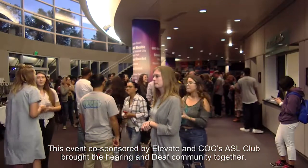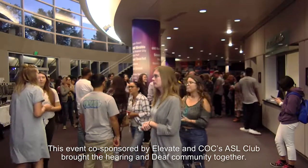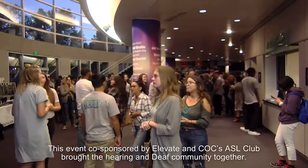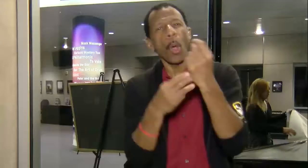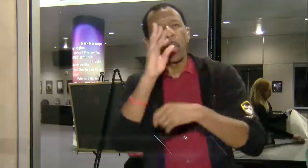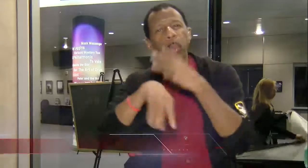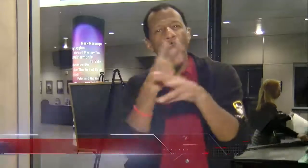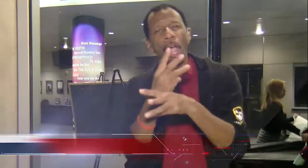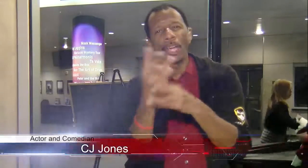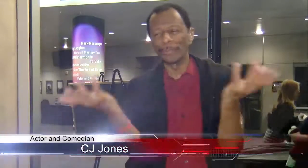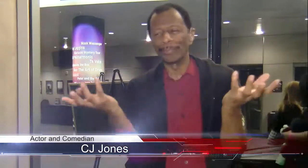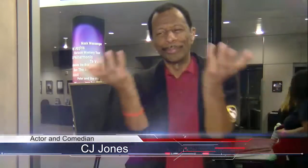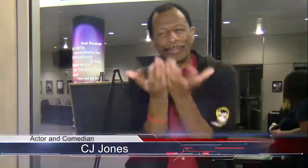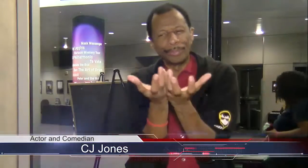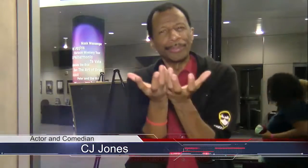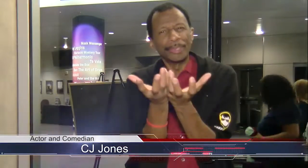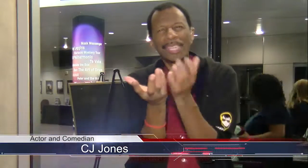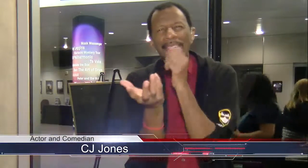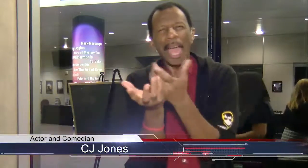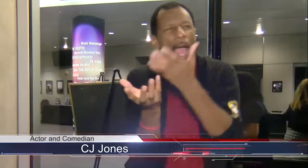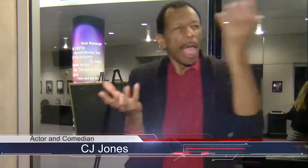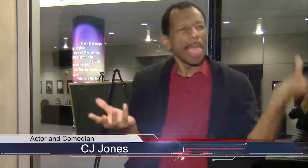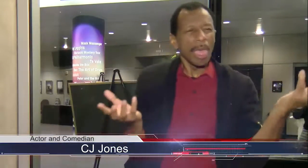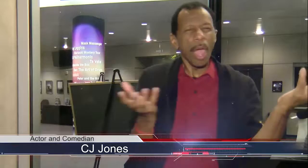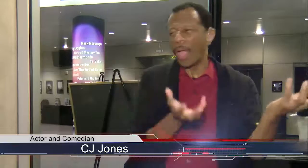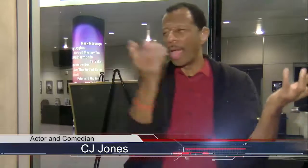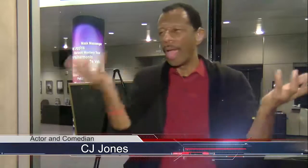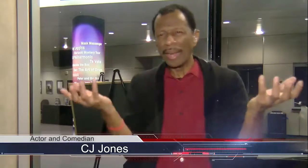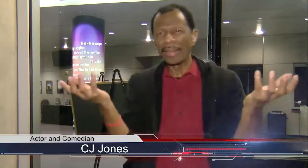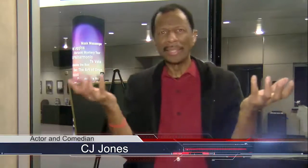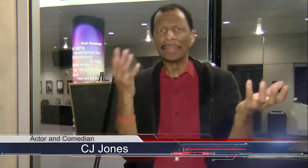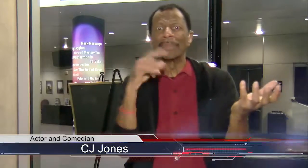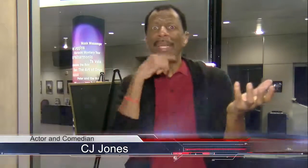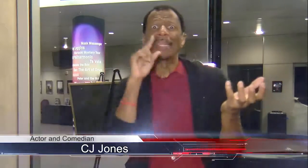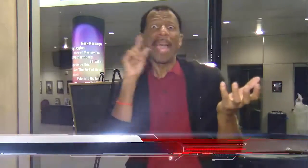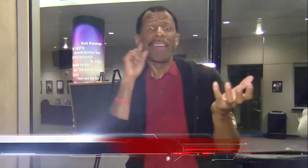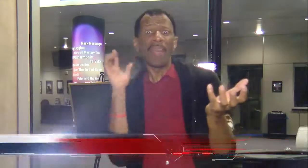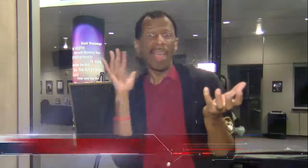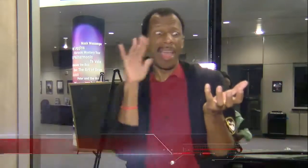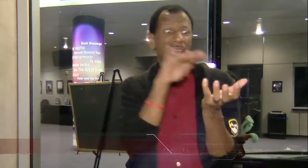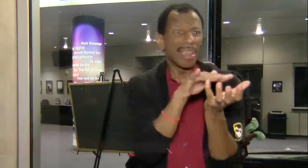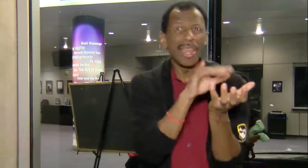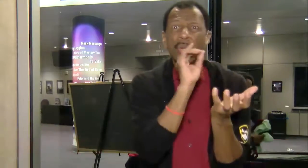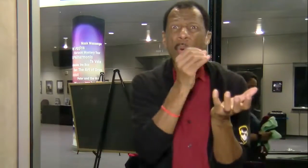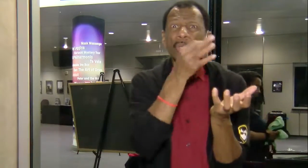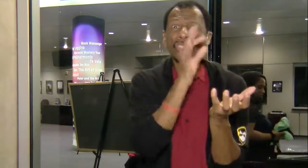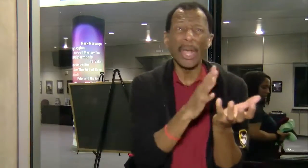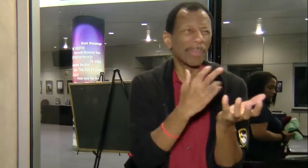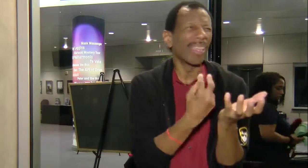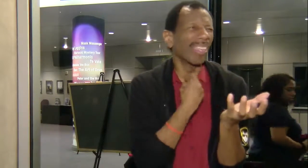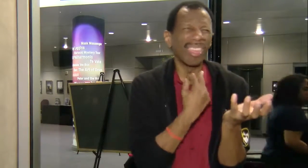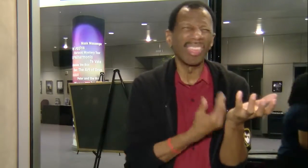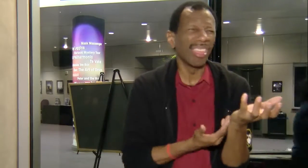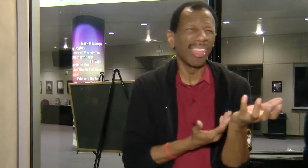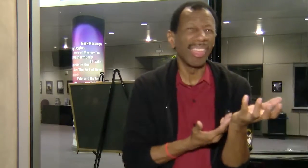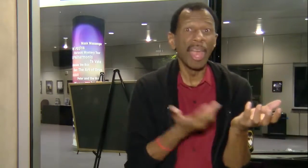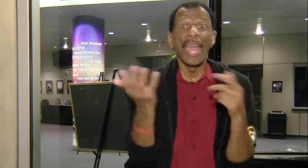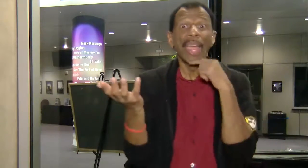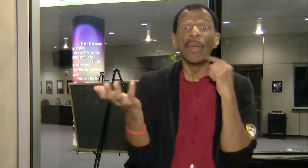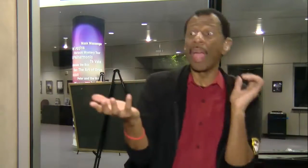So, you know, it's bringing both worlds together. They're not separated, you know, deaf on one side, hearing on